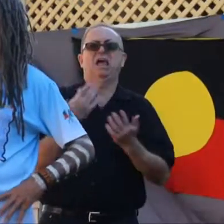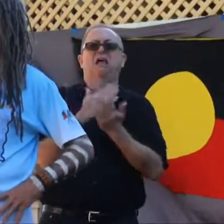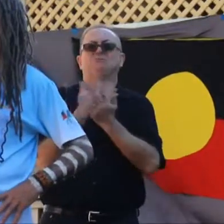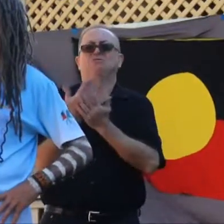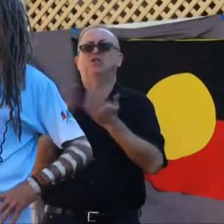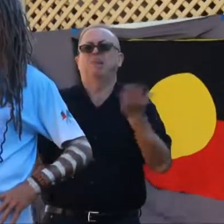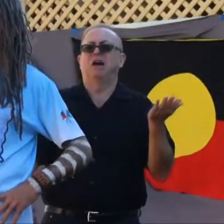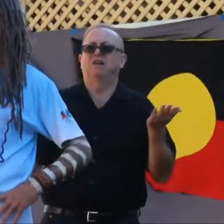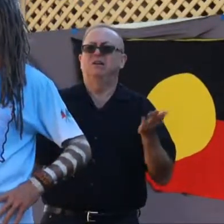That's the main thing.